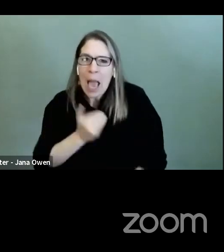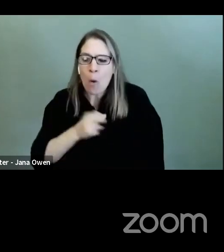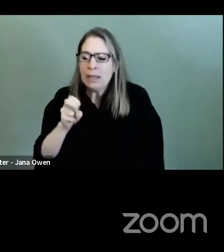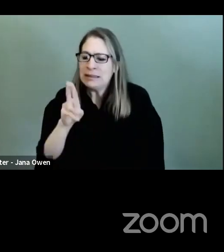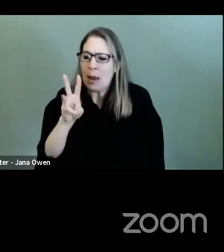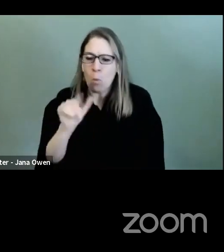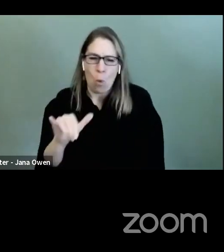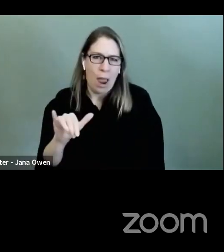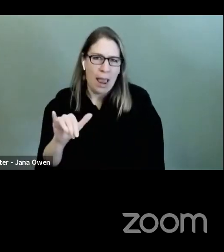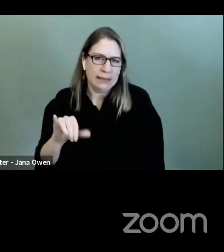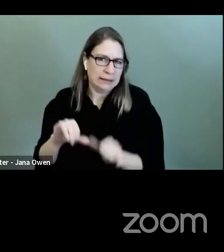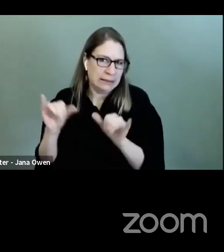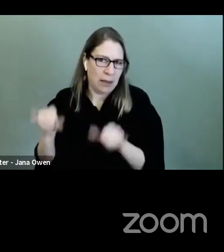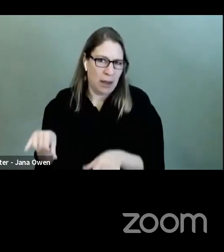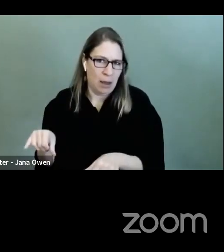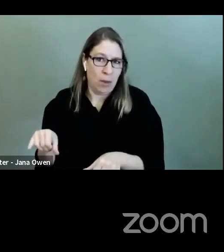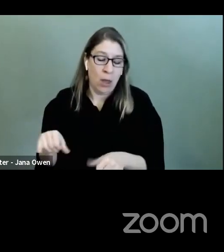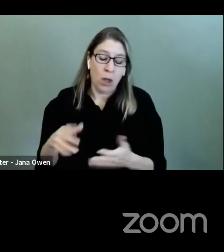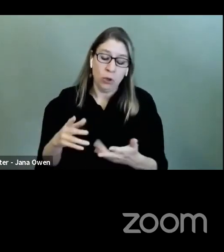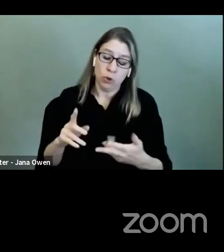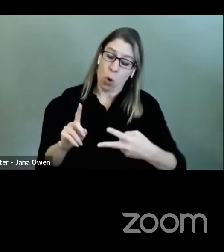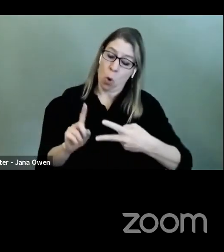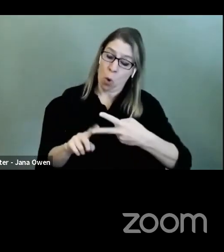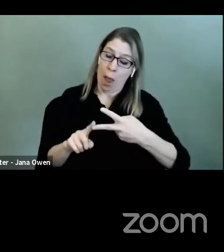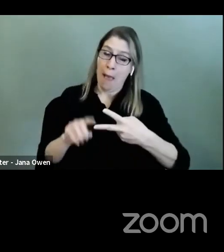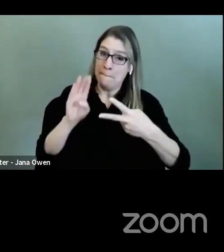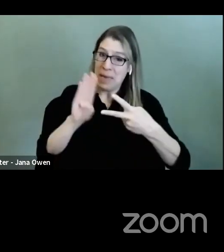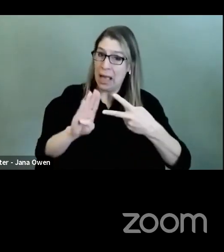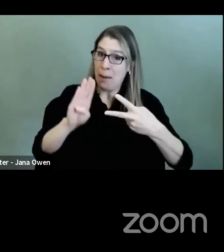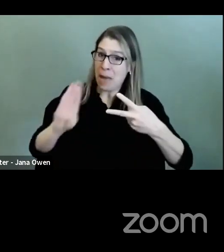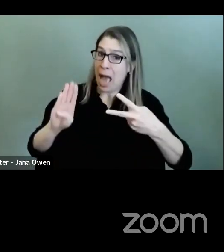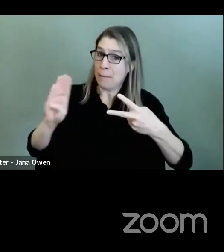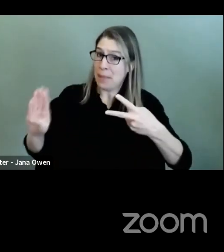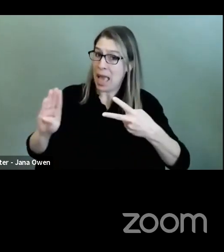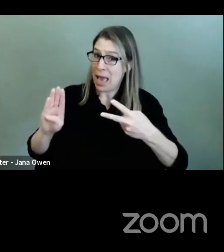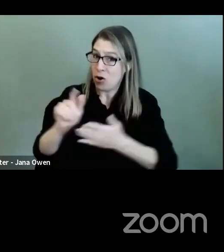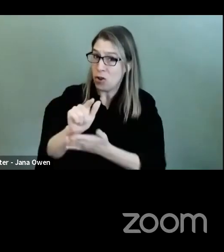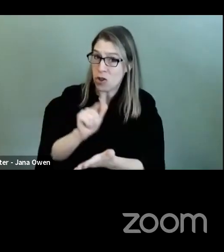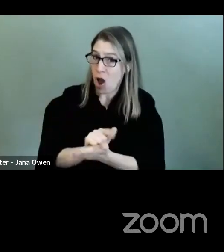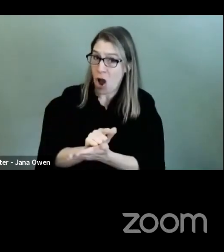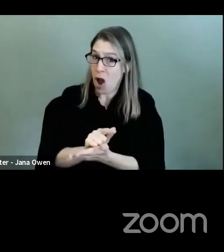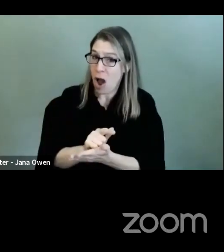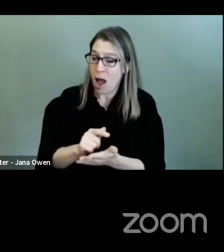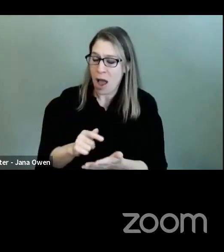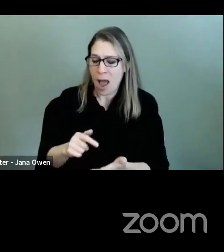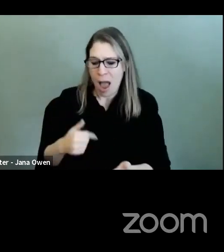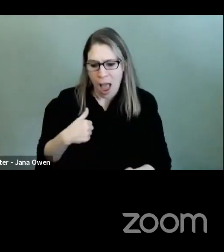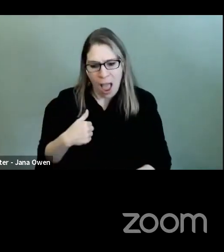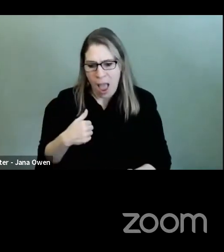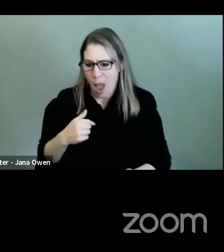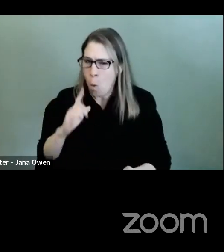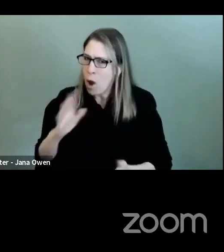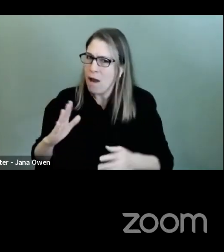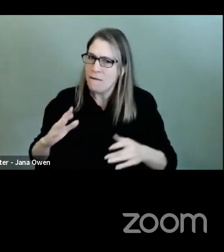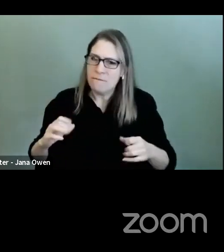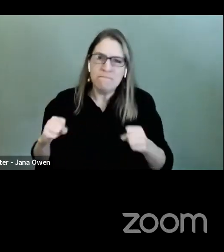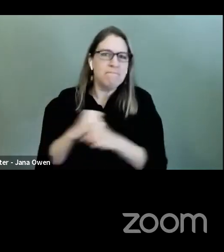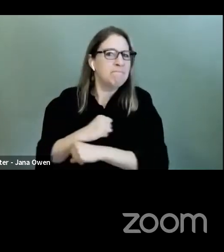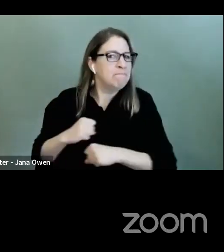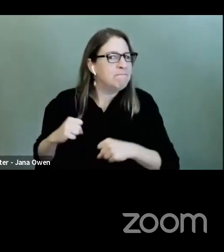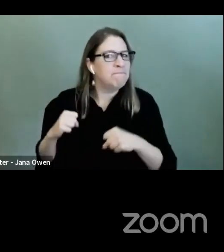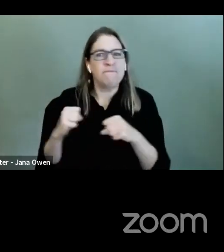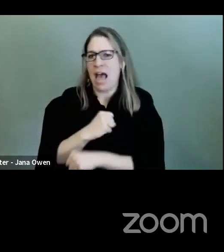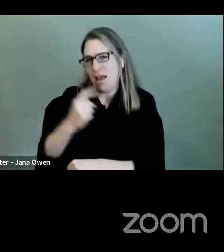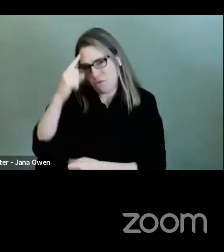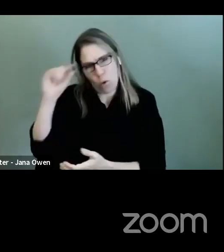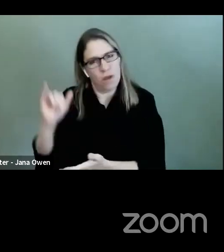that, you know, if I had to do hard, difficult things in order to accelerate the vote to tonight, I was